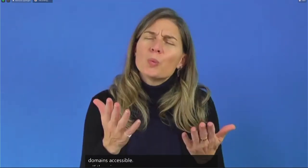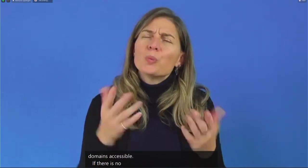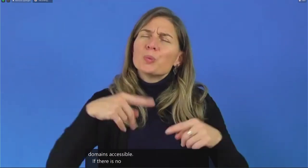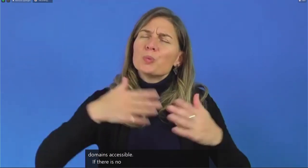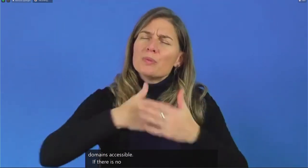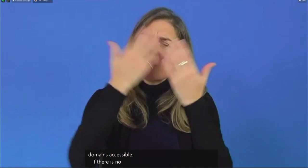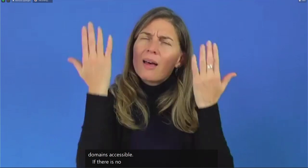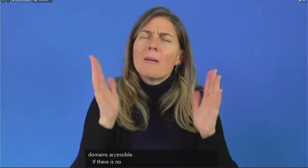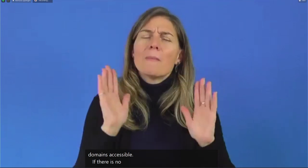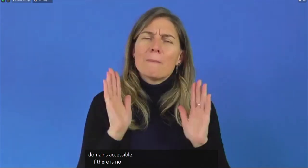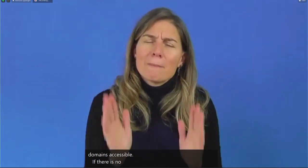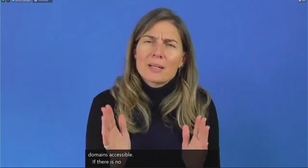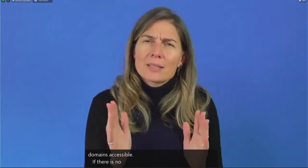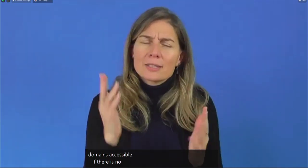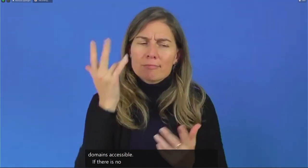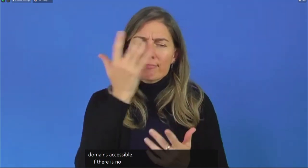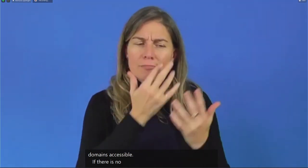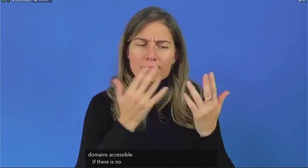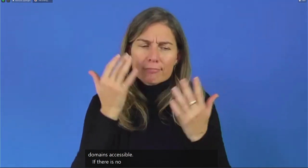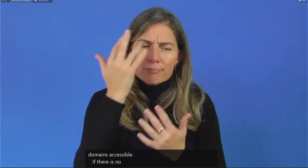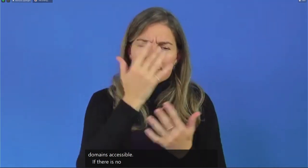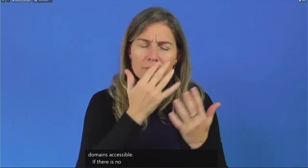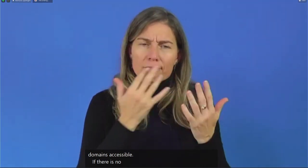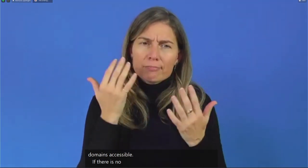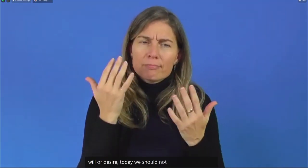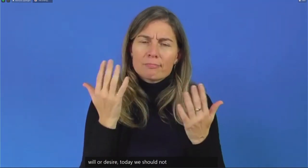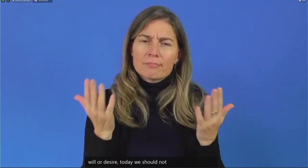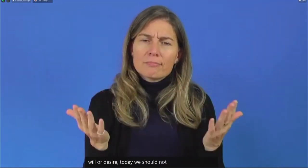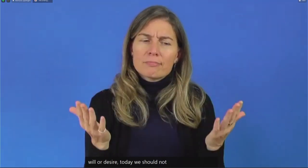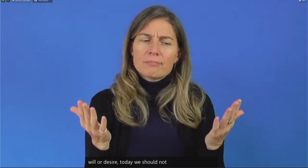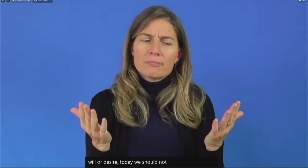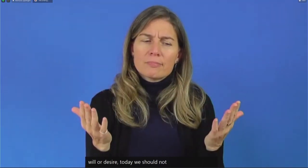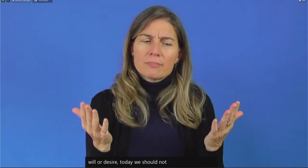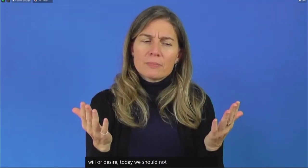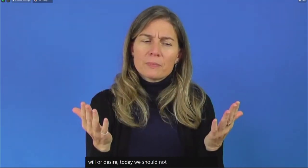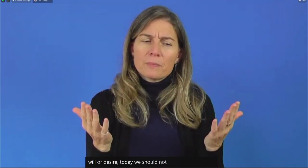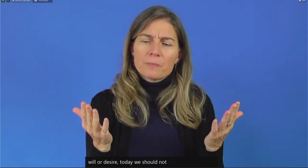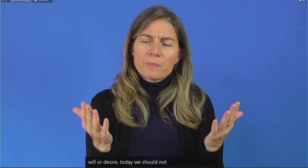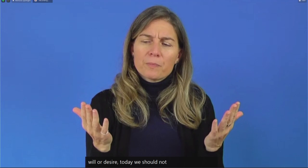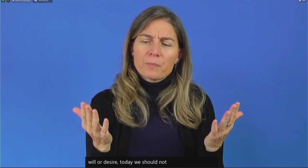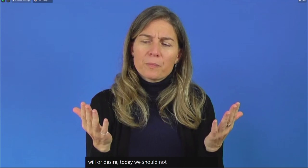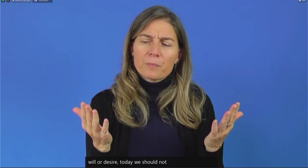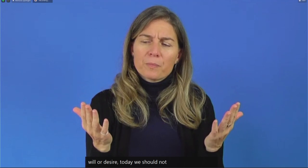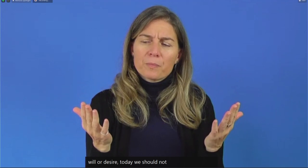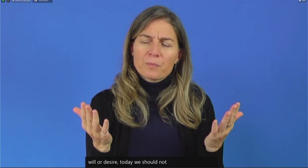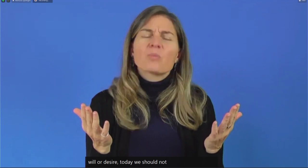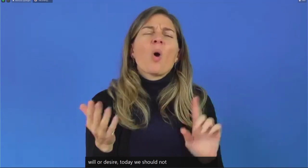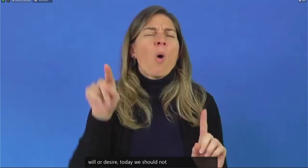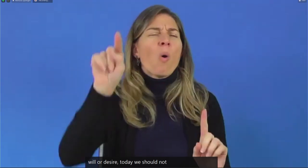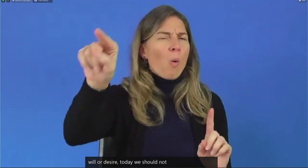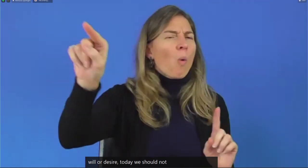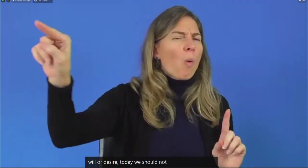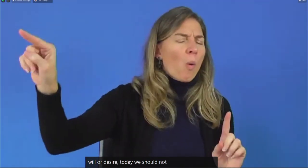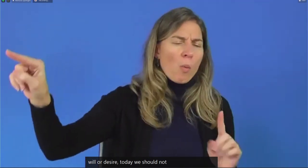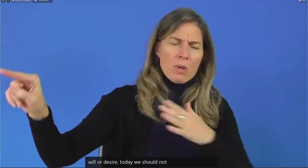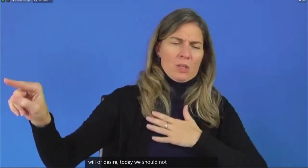That this is for every other person, but not for us, even